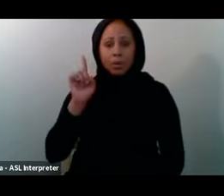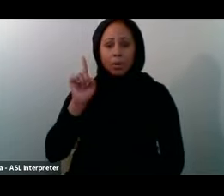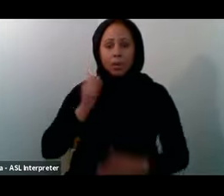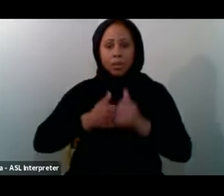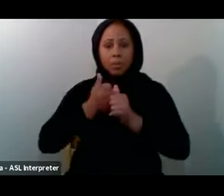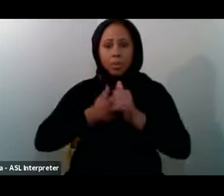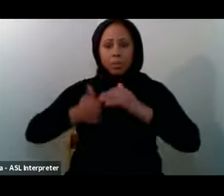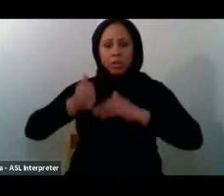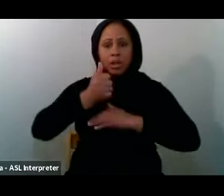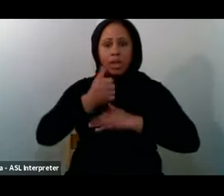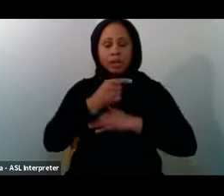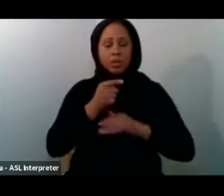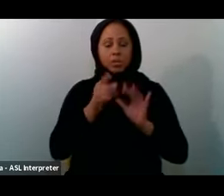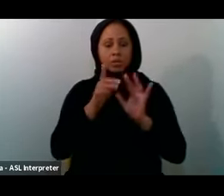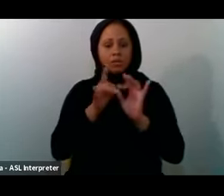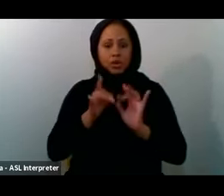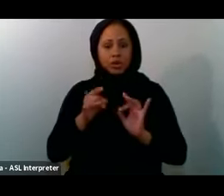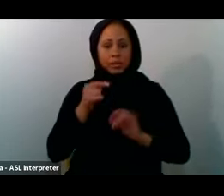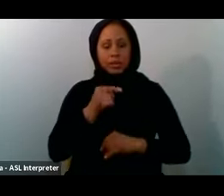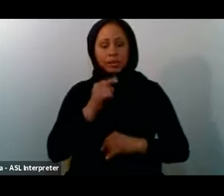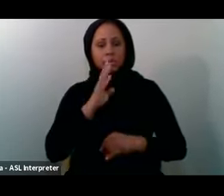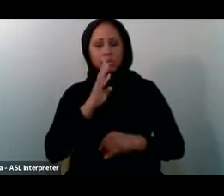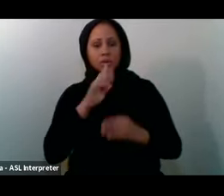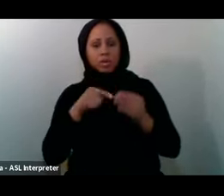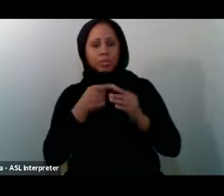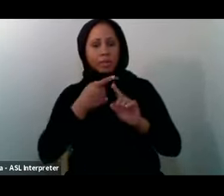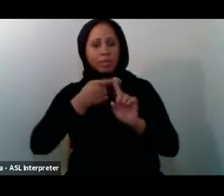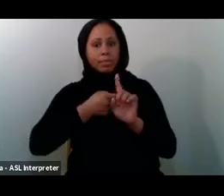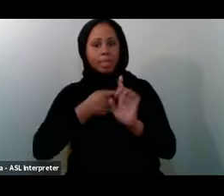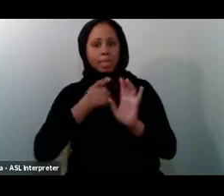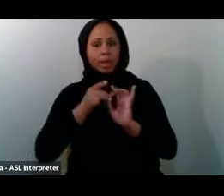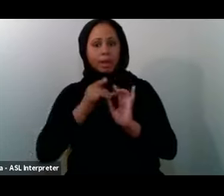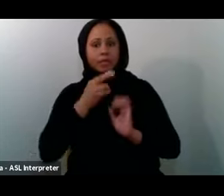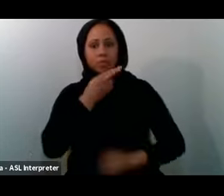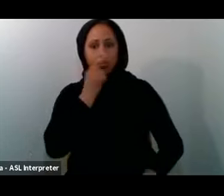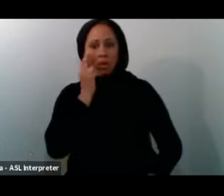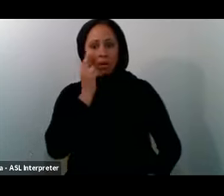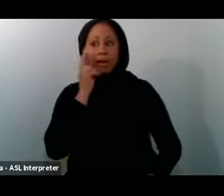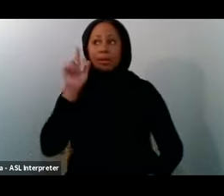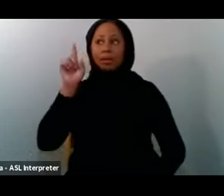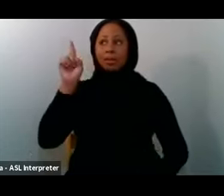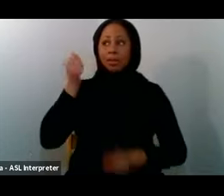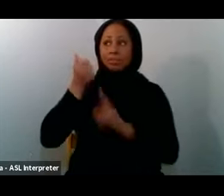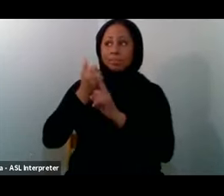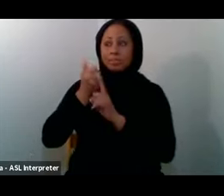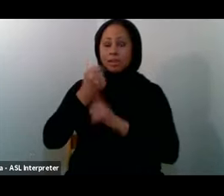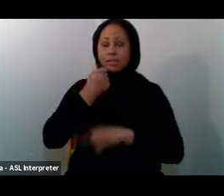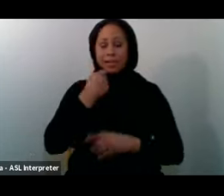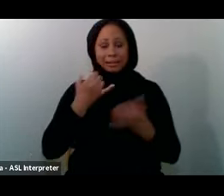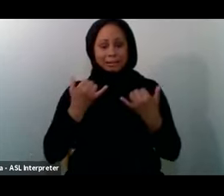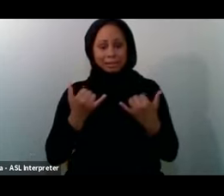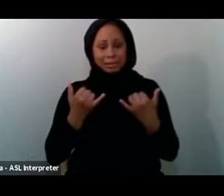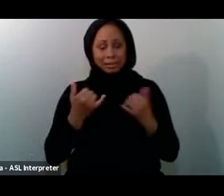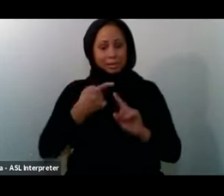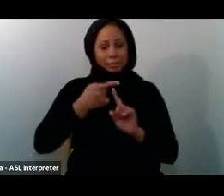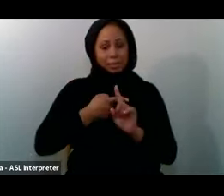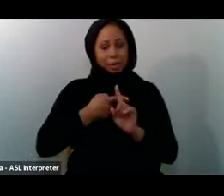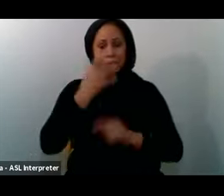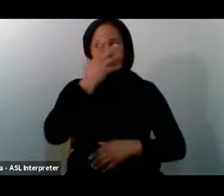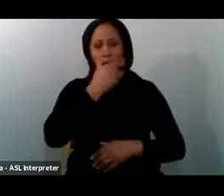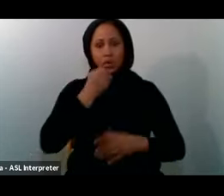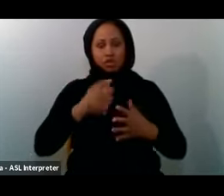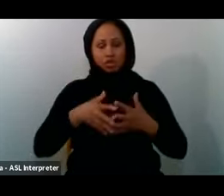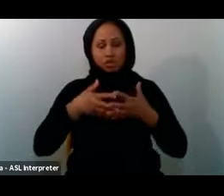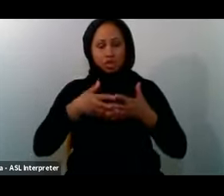verses where he talks about the month of Ramadan Allah says that this is a month in which the beautiful Qur'an was